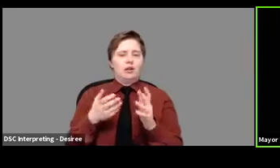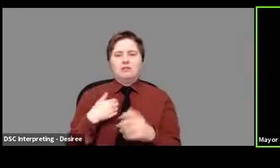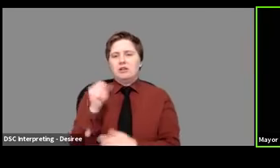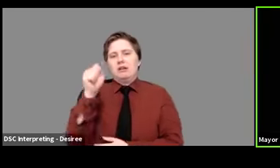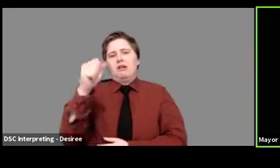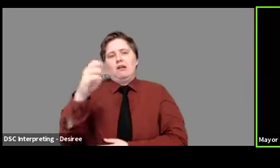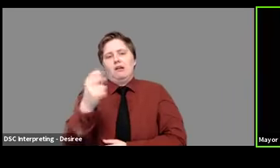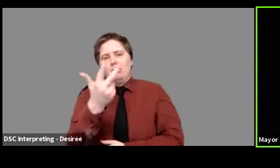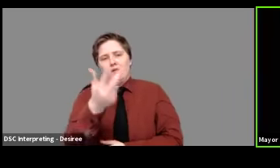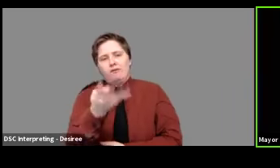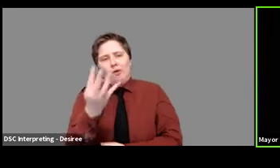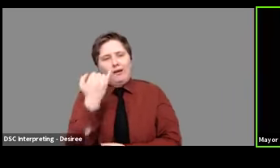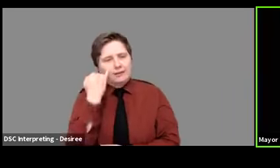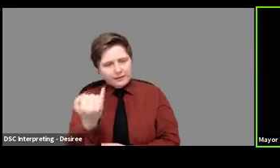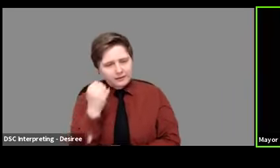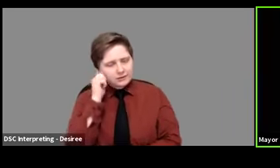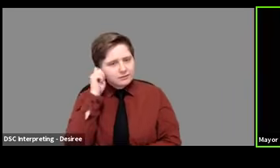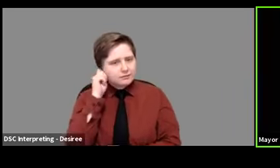four of those. Um,